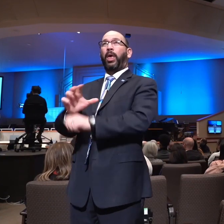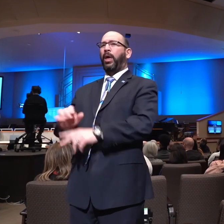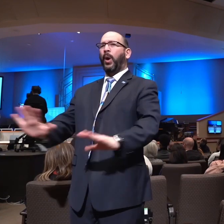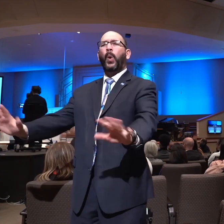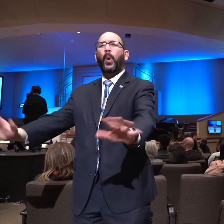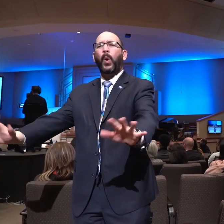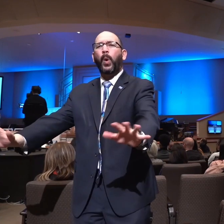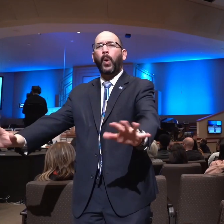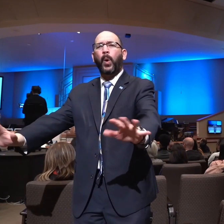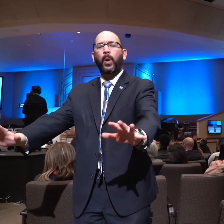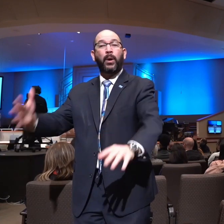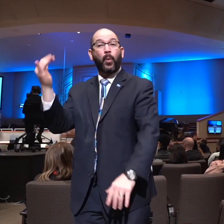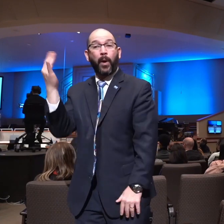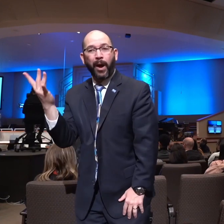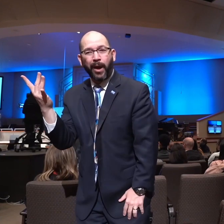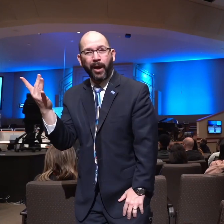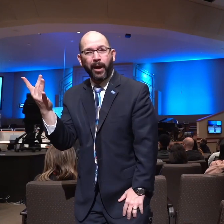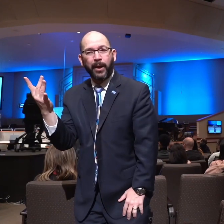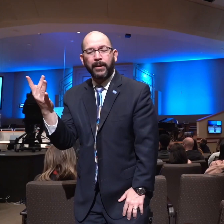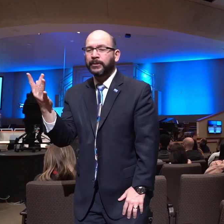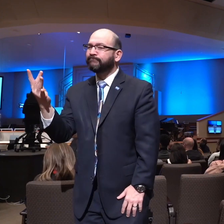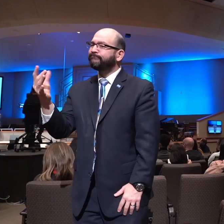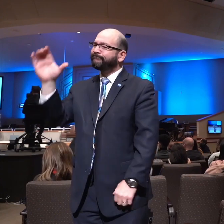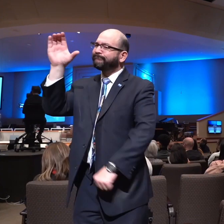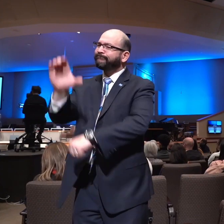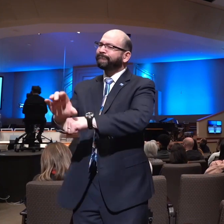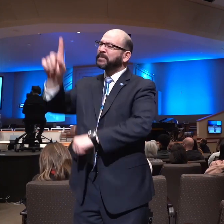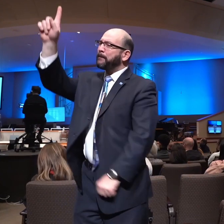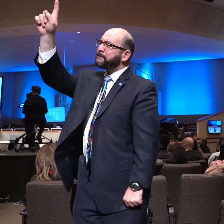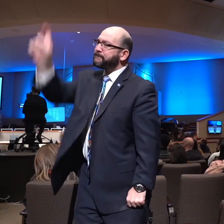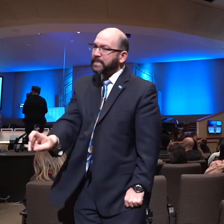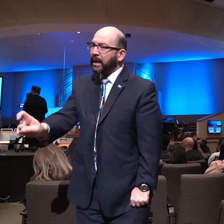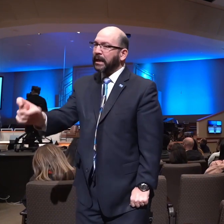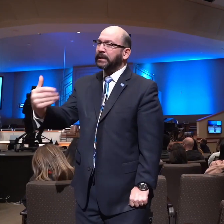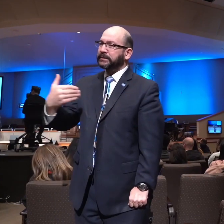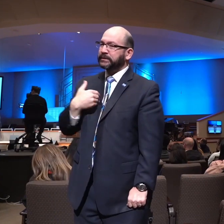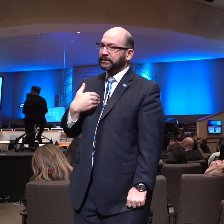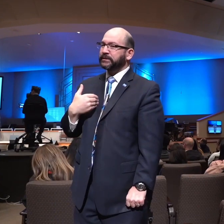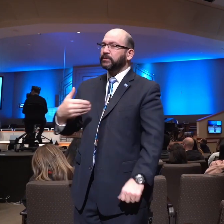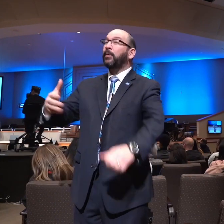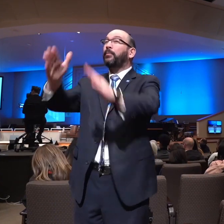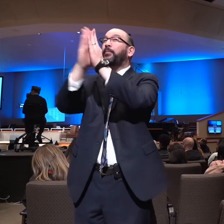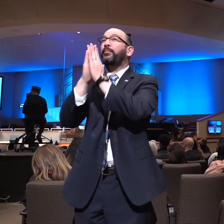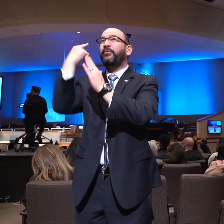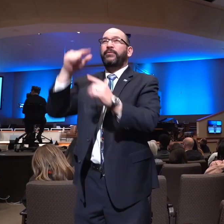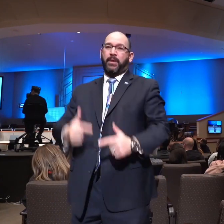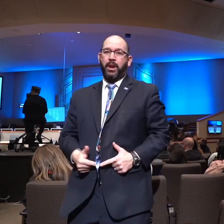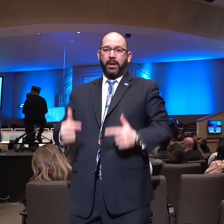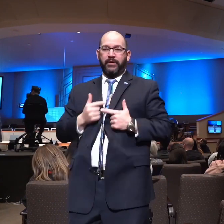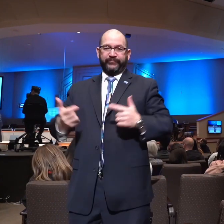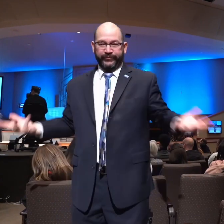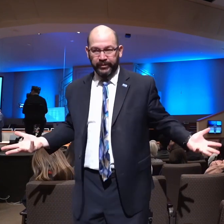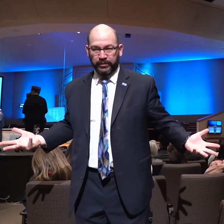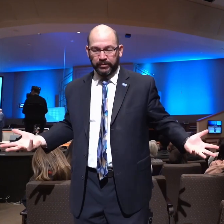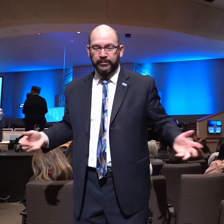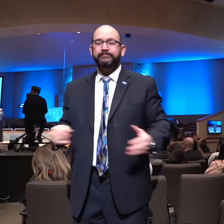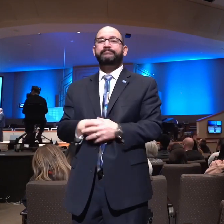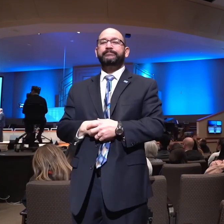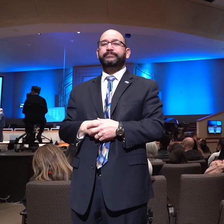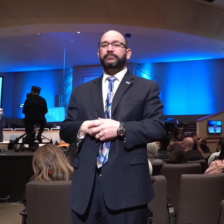to the life of the church. And tonight, as we see the priority of prayer, we learn in this passage a few very important